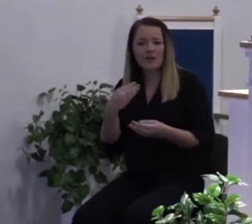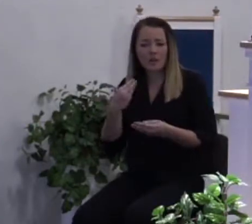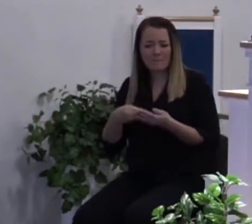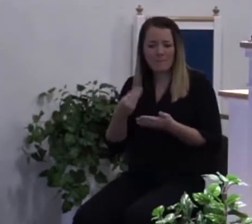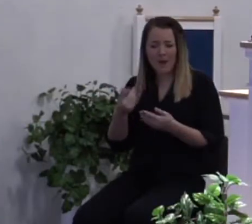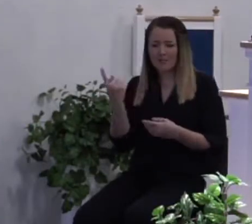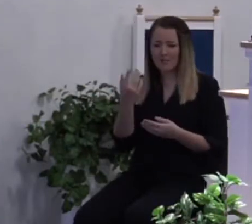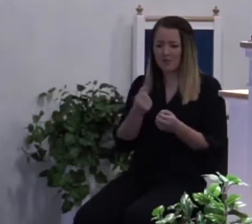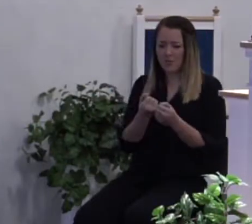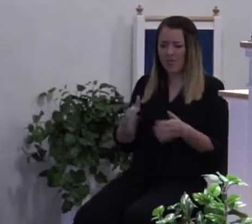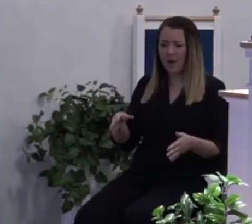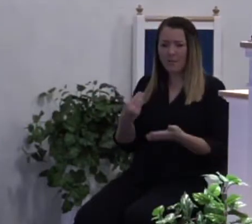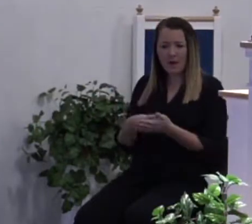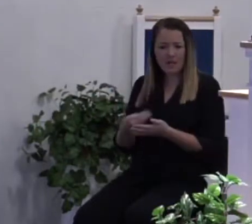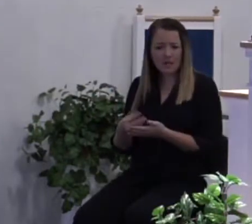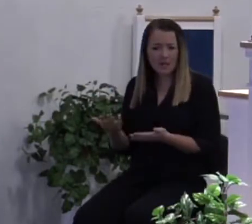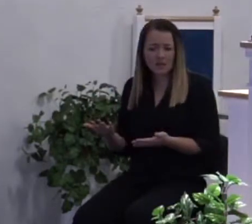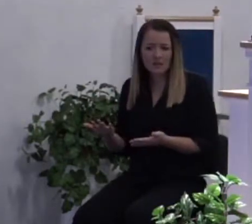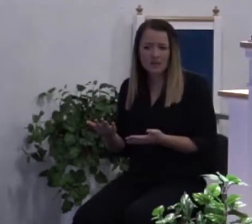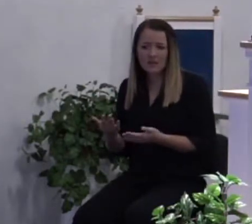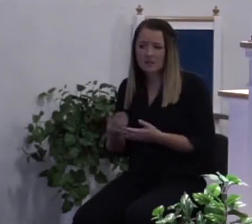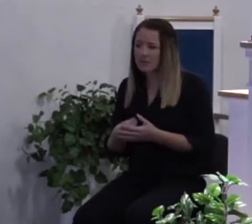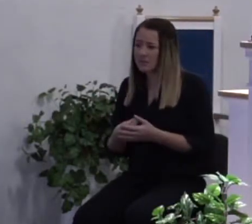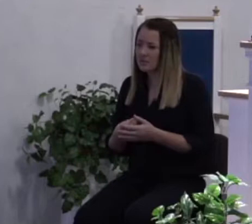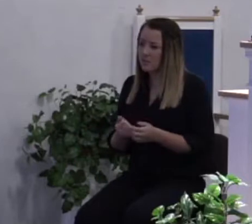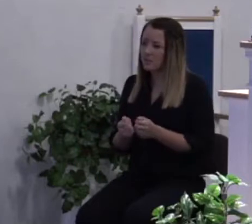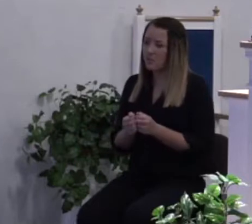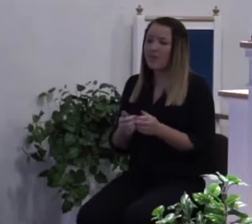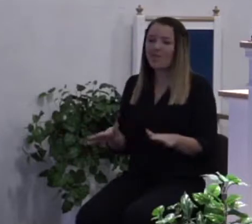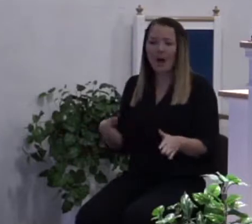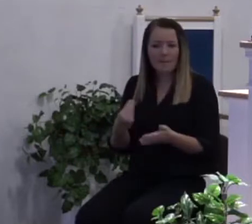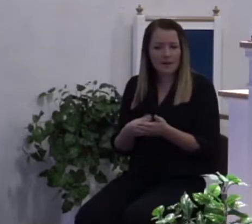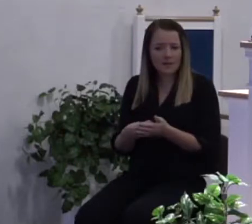money? Now this was long before credit cards.